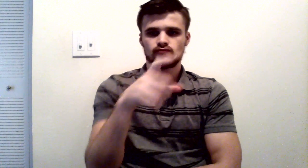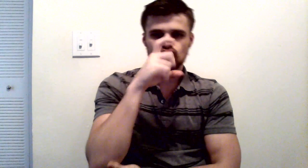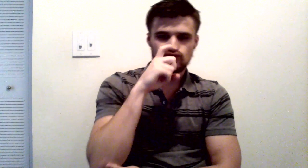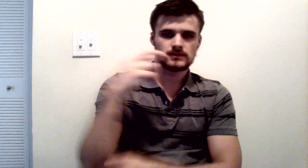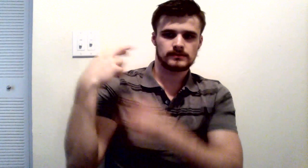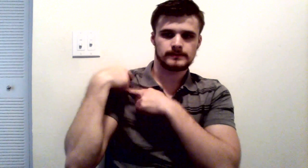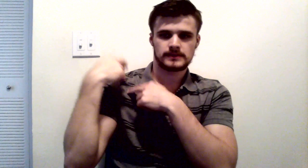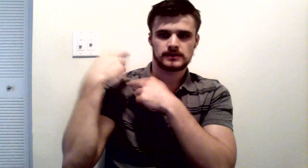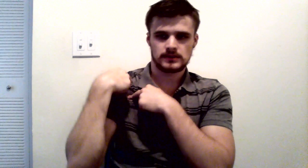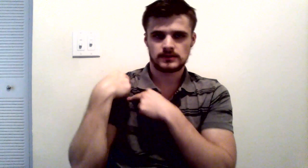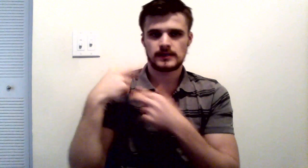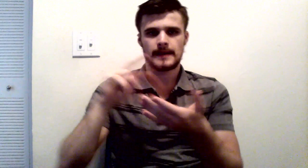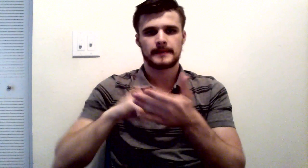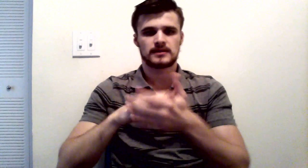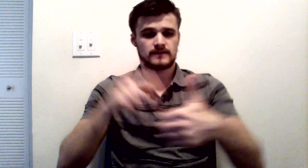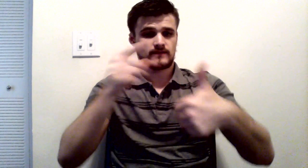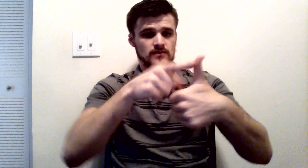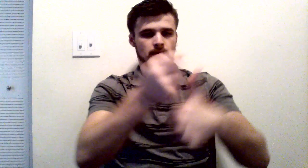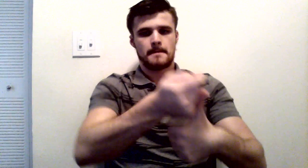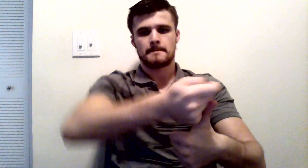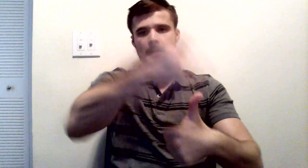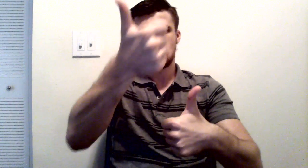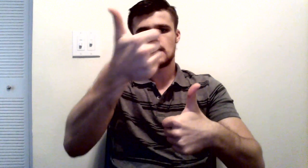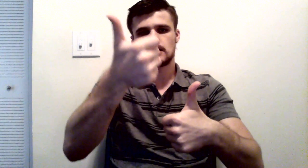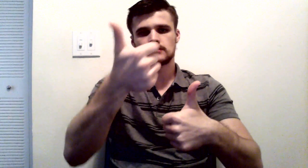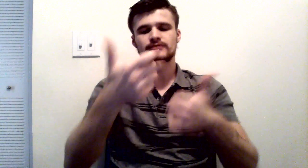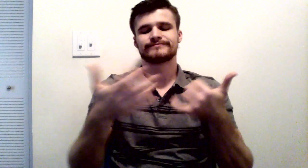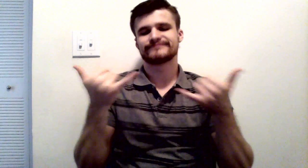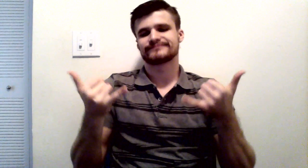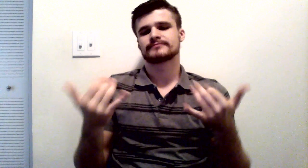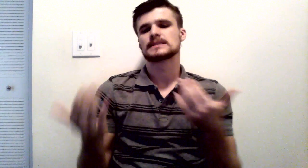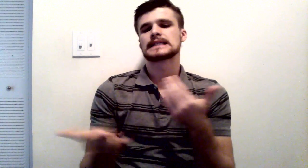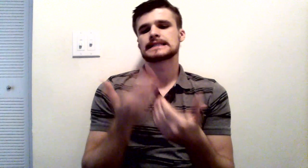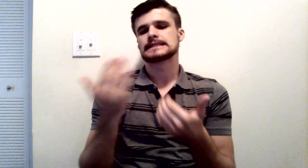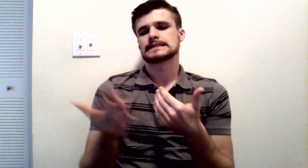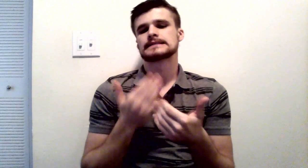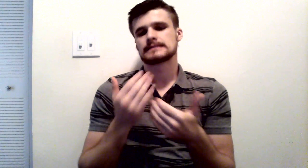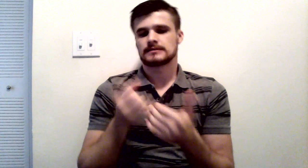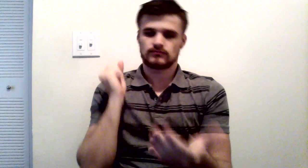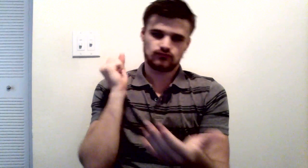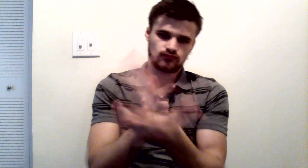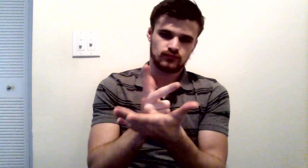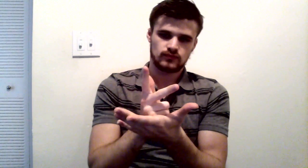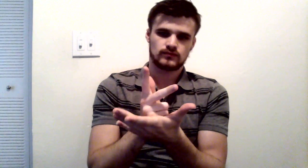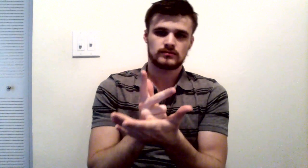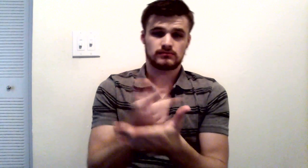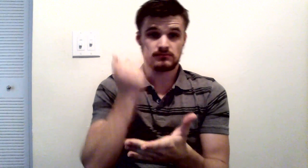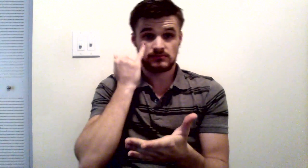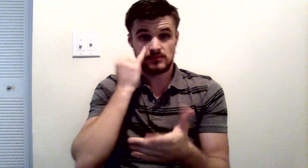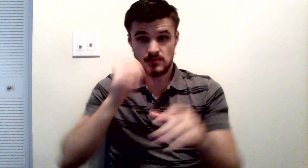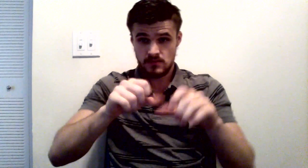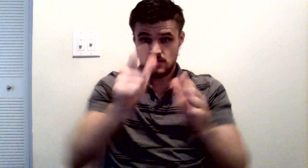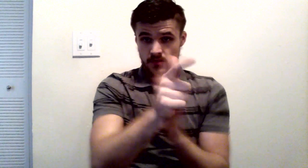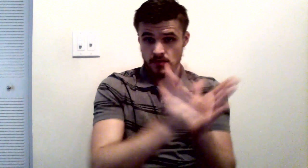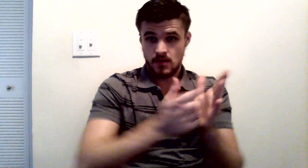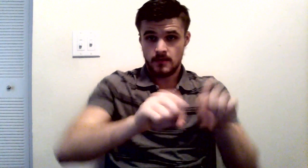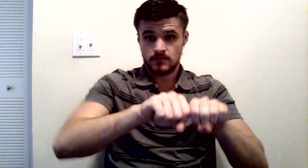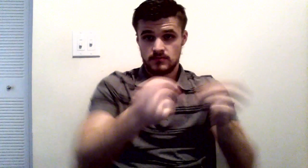rea element is removed. And it's much easier to prove that somebody did something than somebody